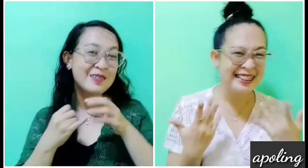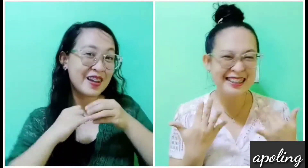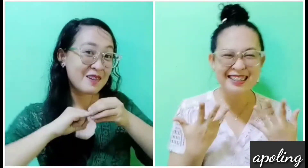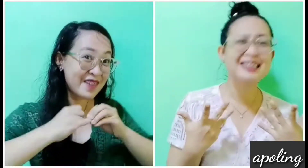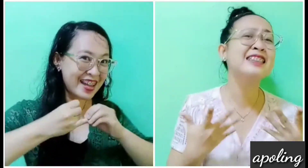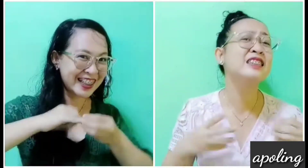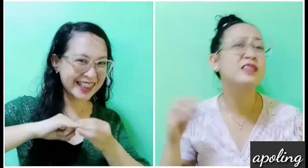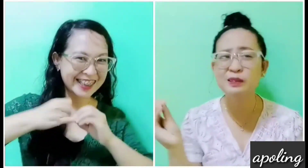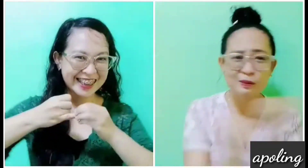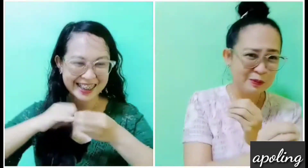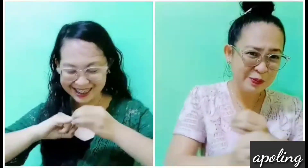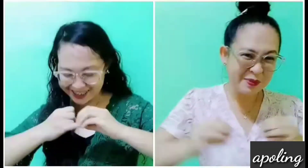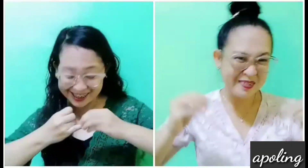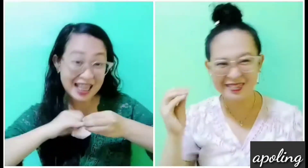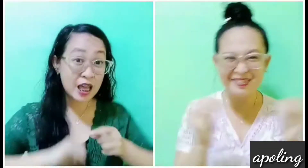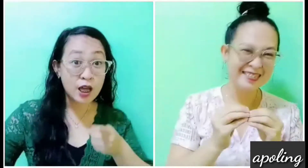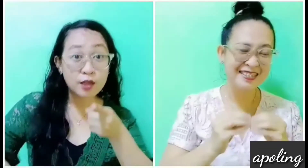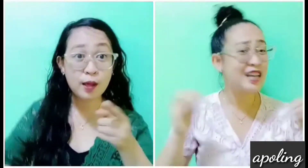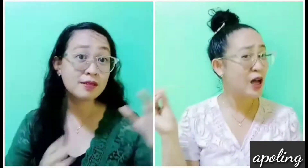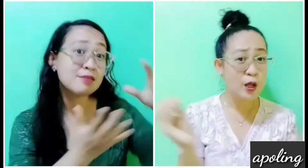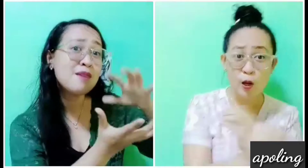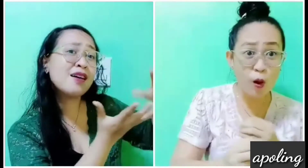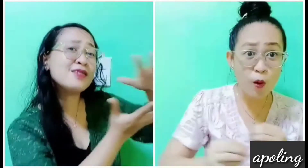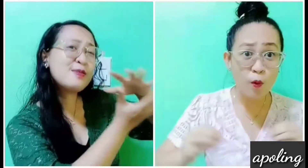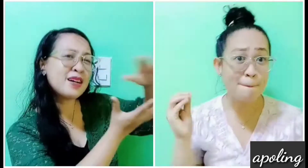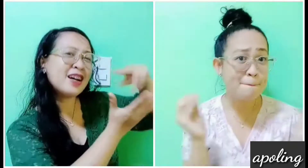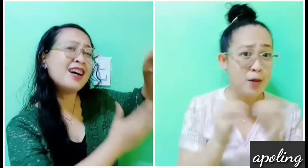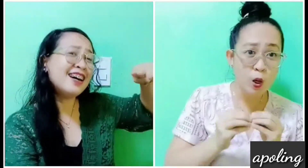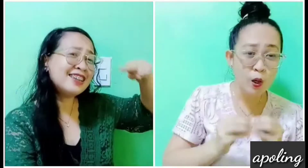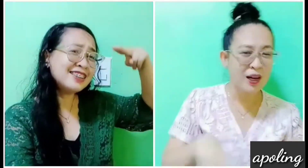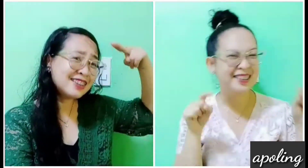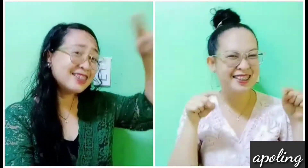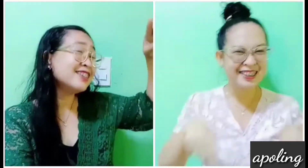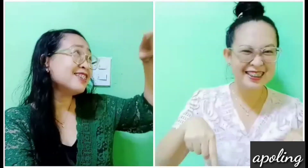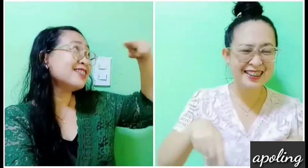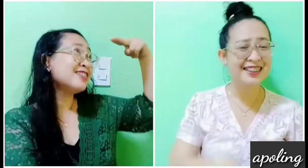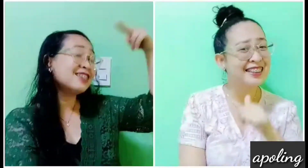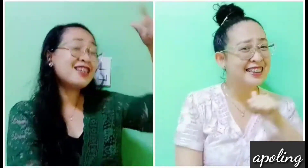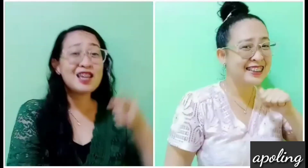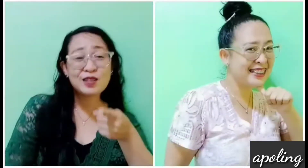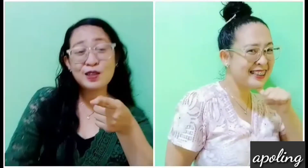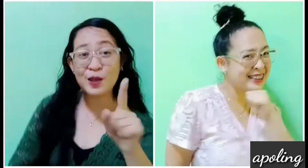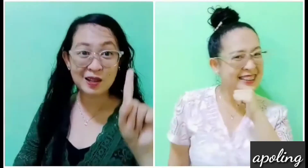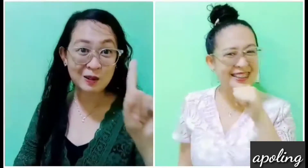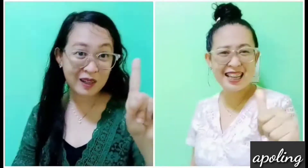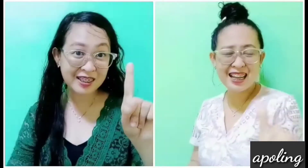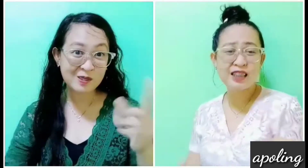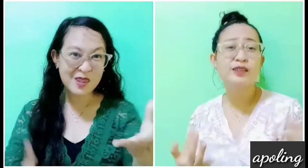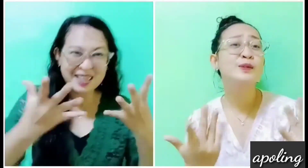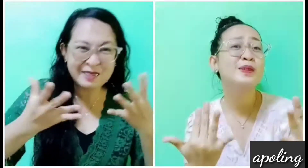no more, no more This cannot wait,